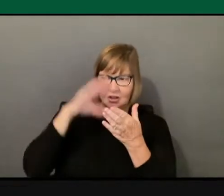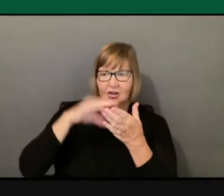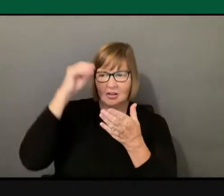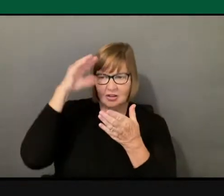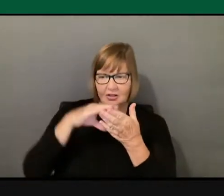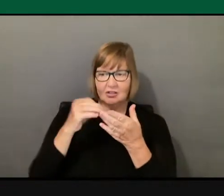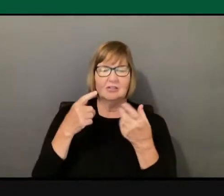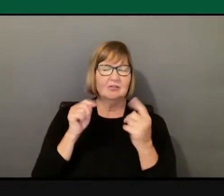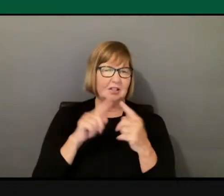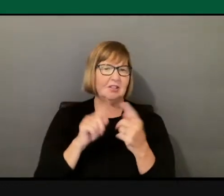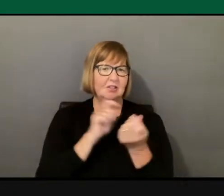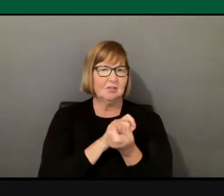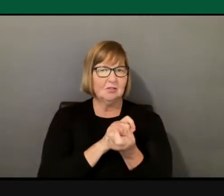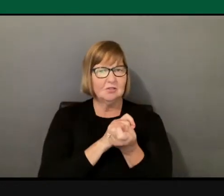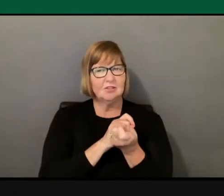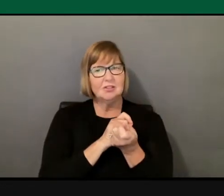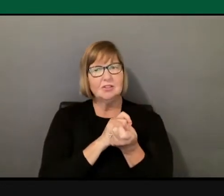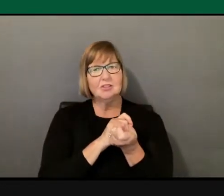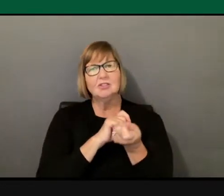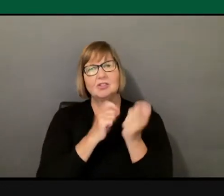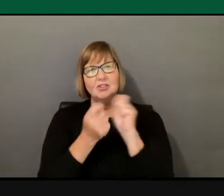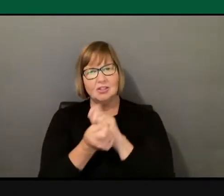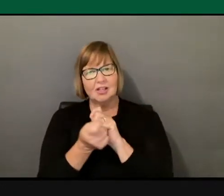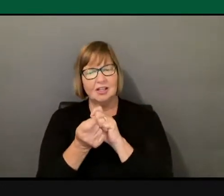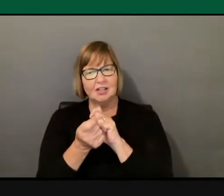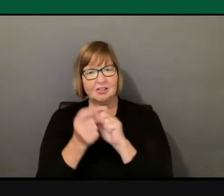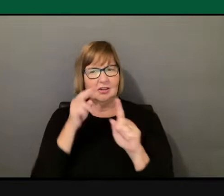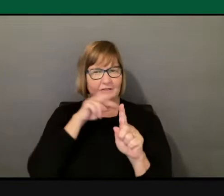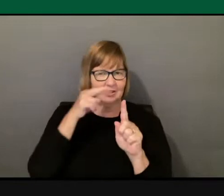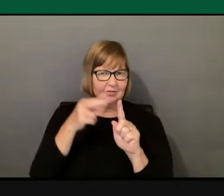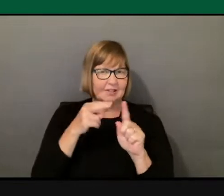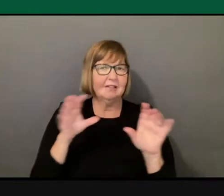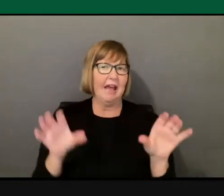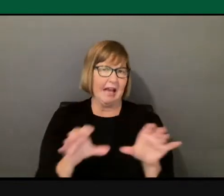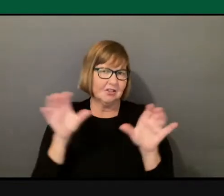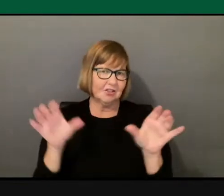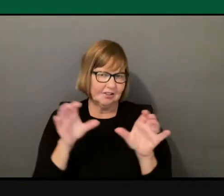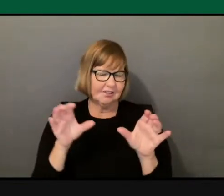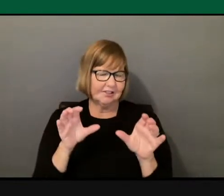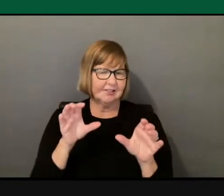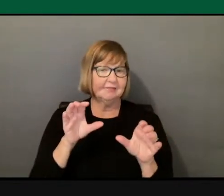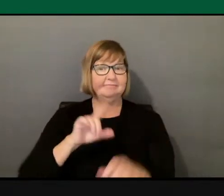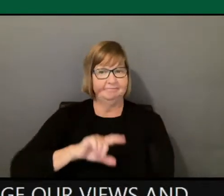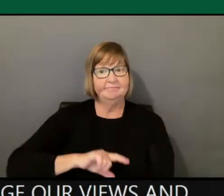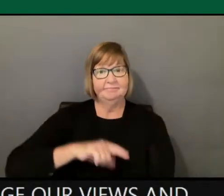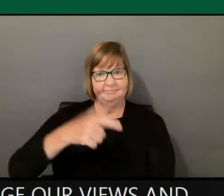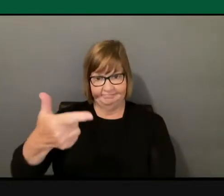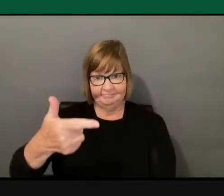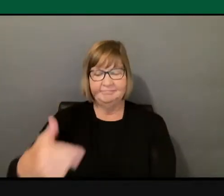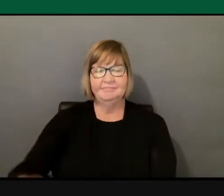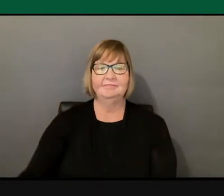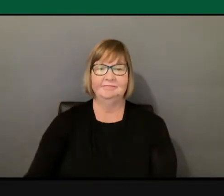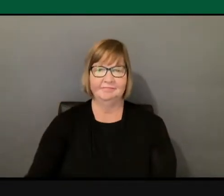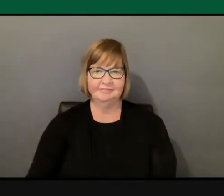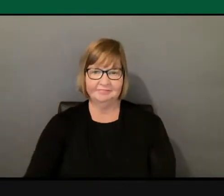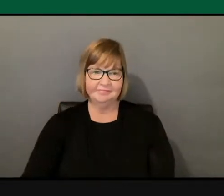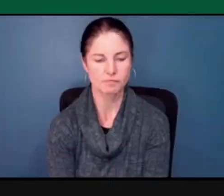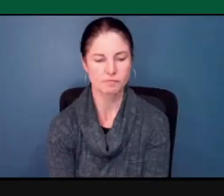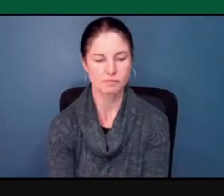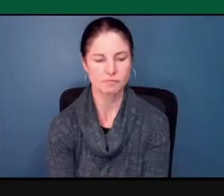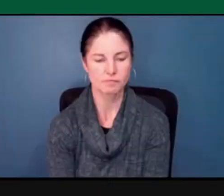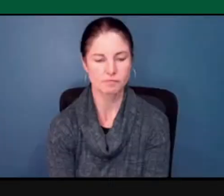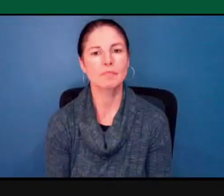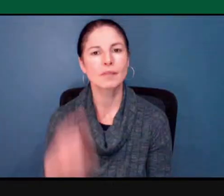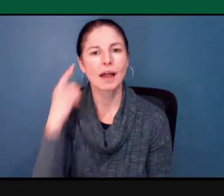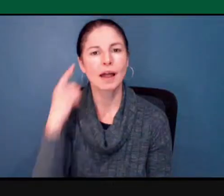our views and then our actions. But I also think healing at the community